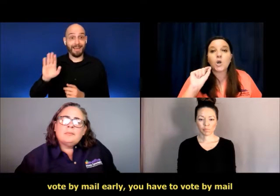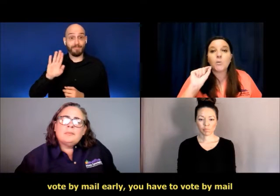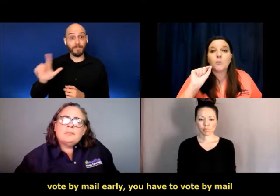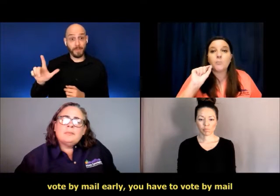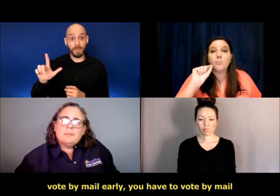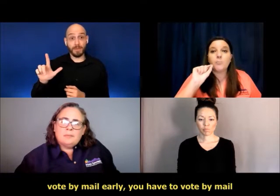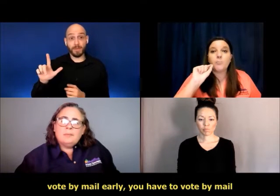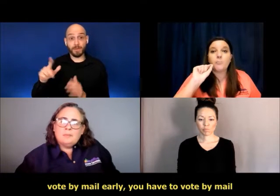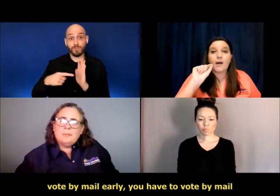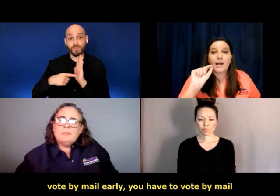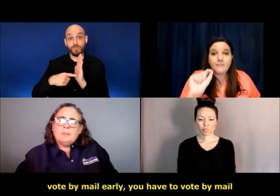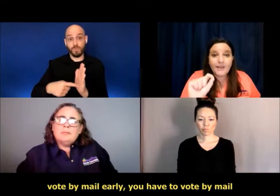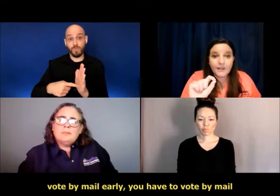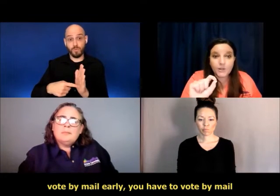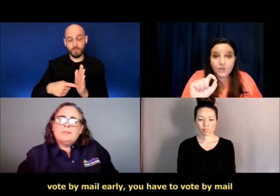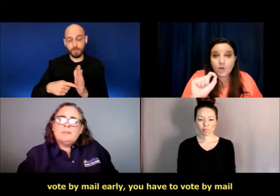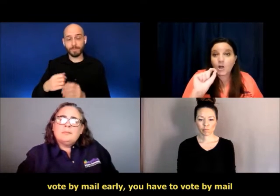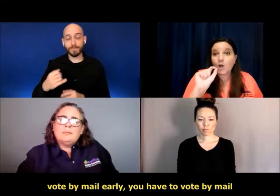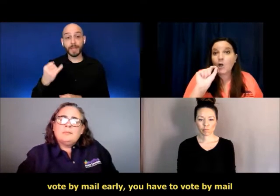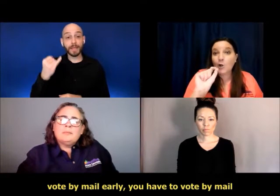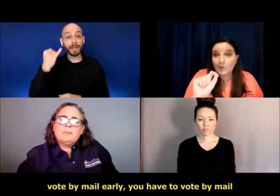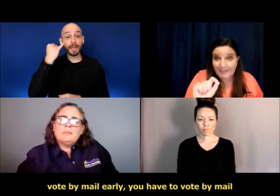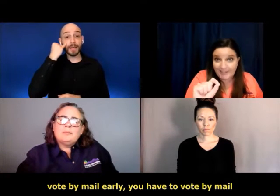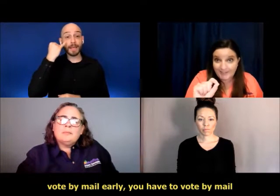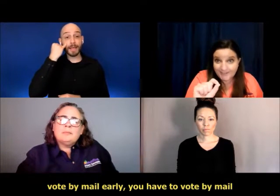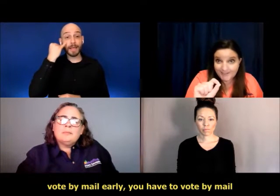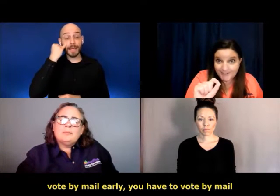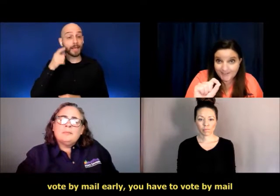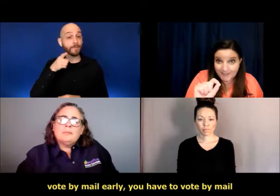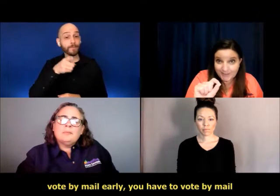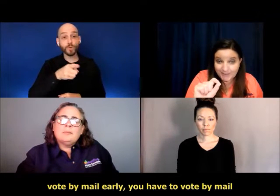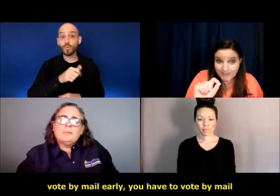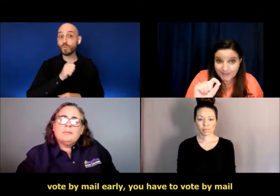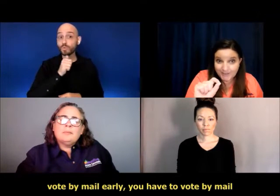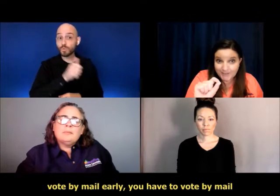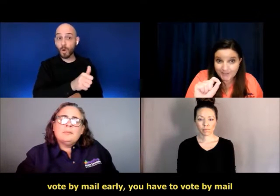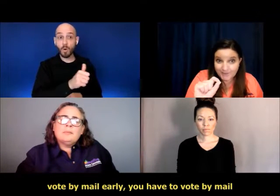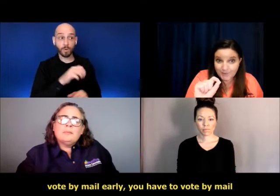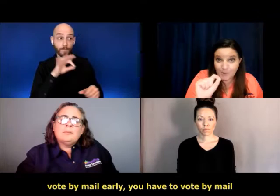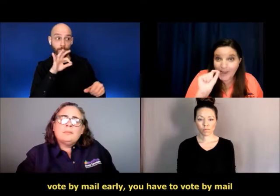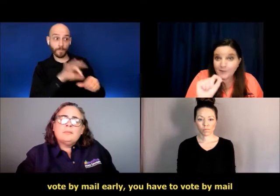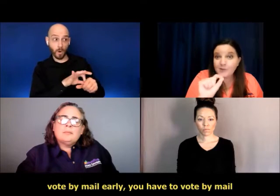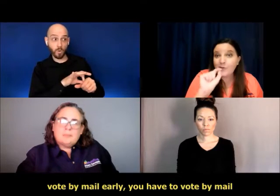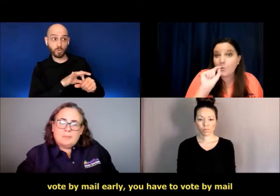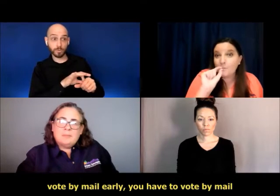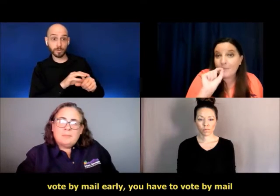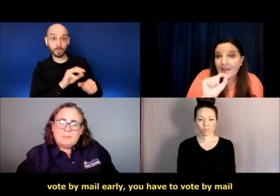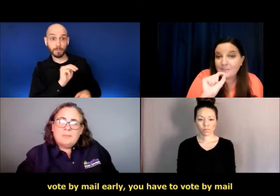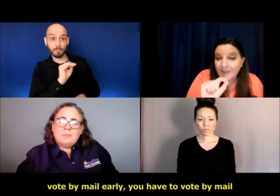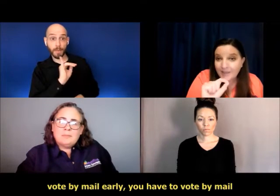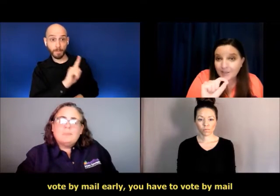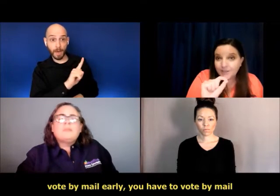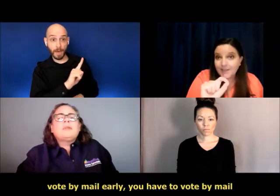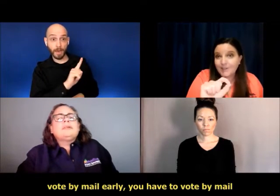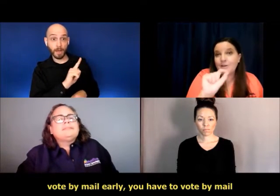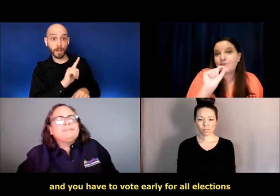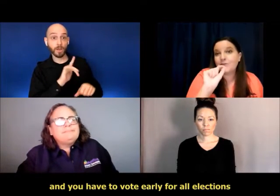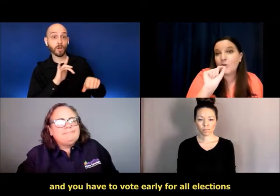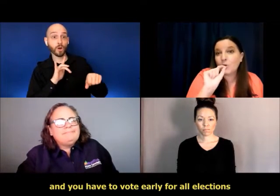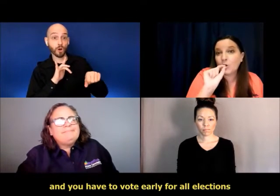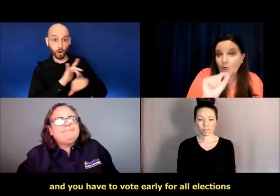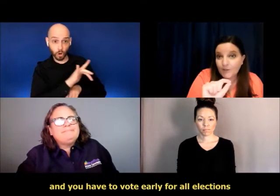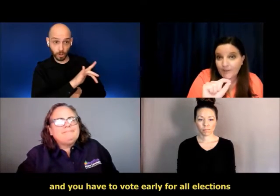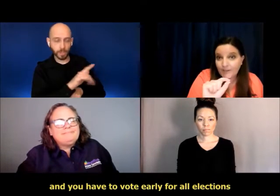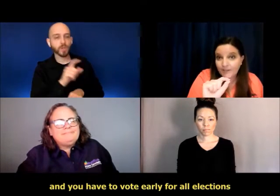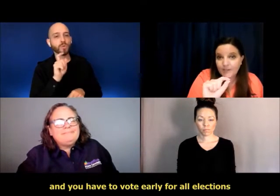by mail early, you have to vote by mail, you